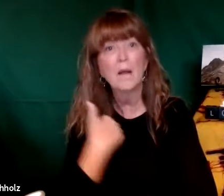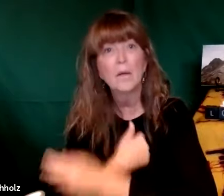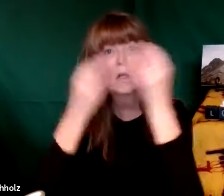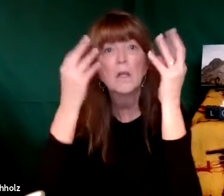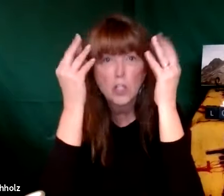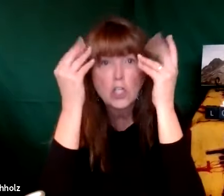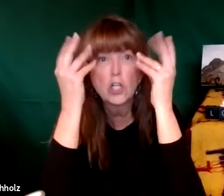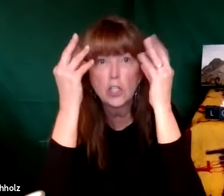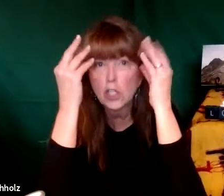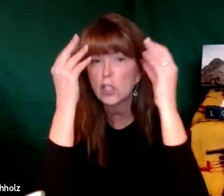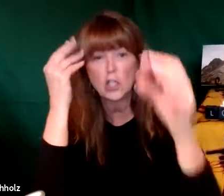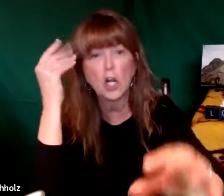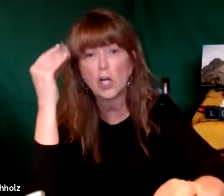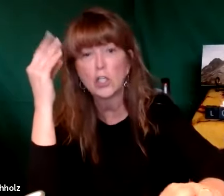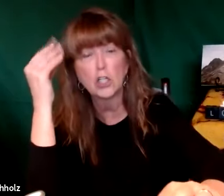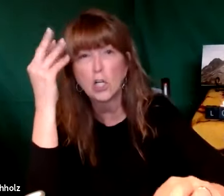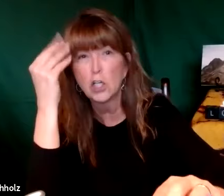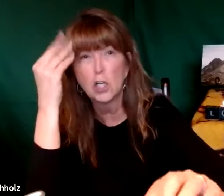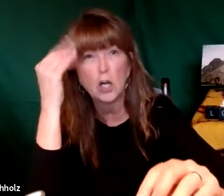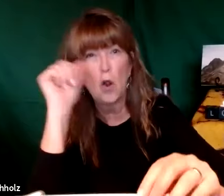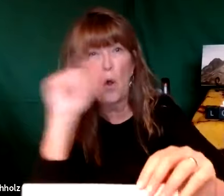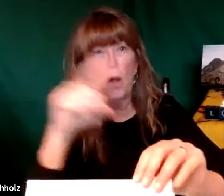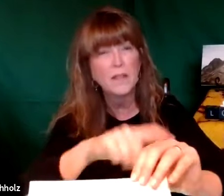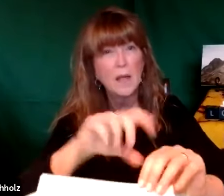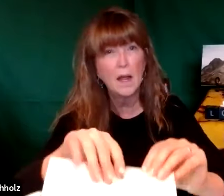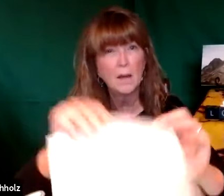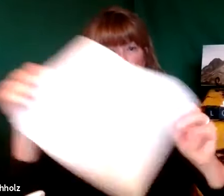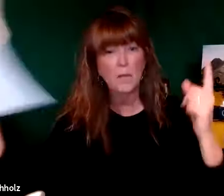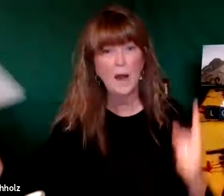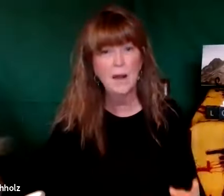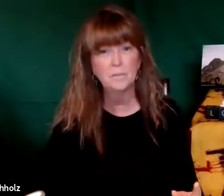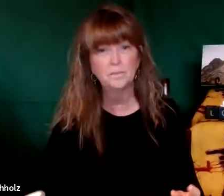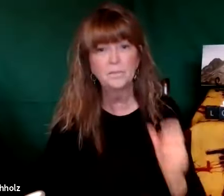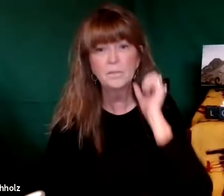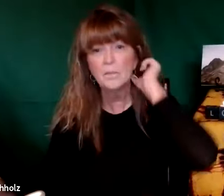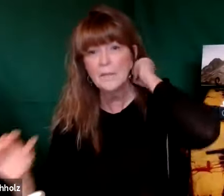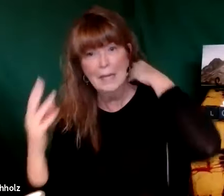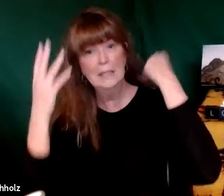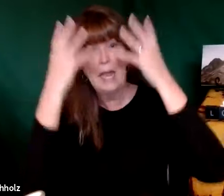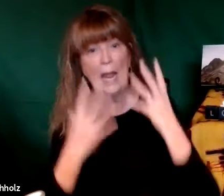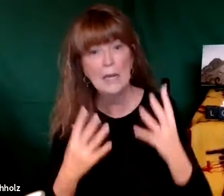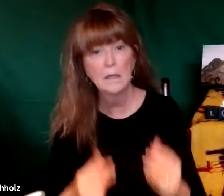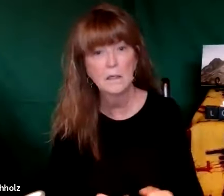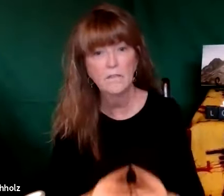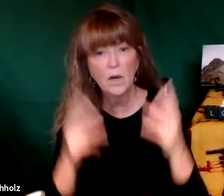can't even sleep at night because our thoughts are just running rampant and we have a lot of internal chatter right